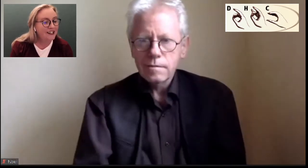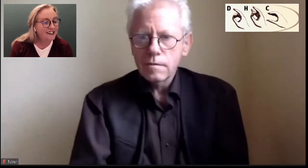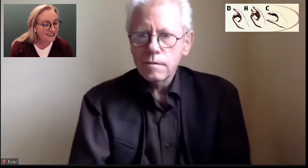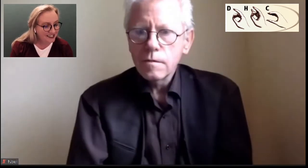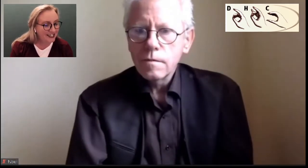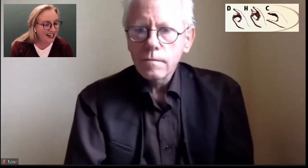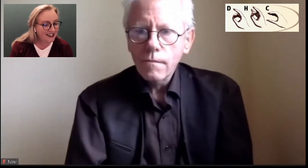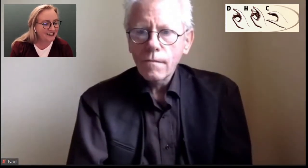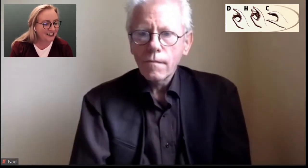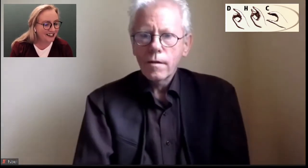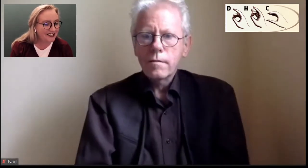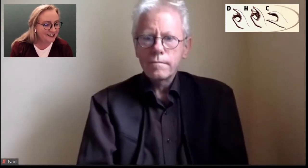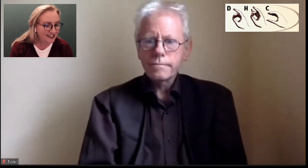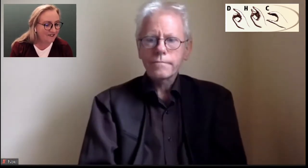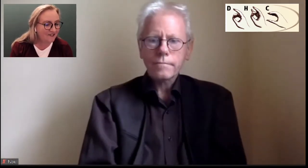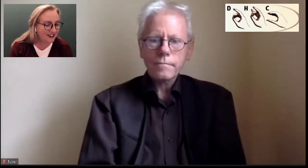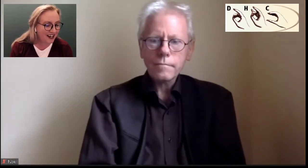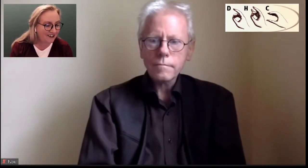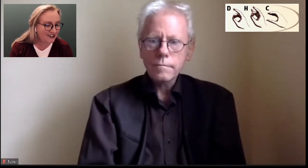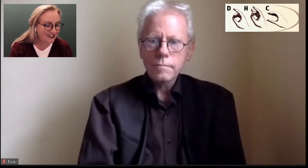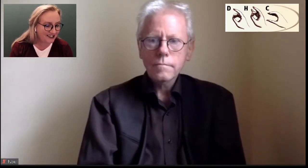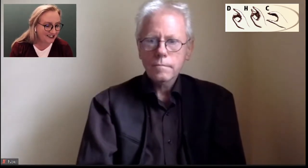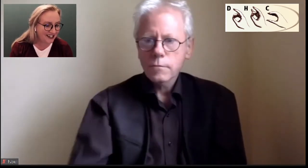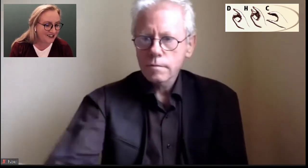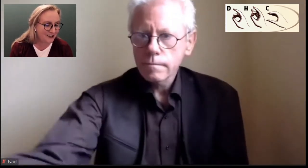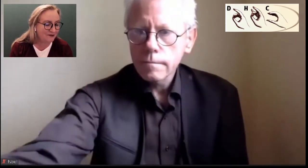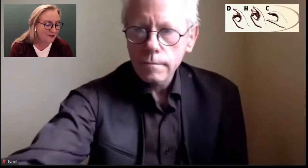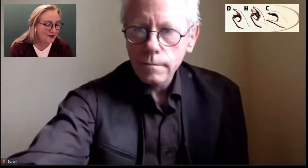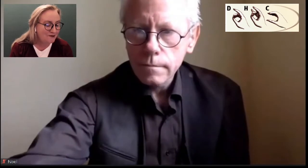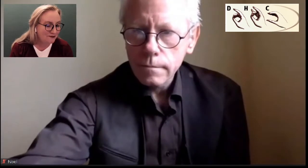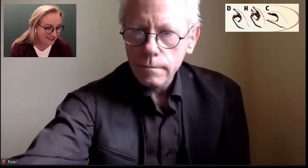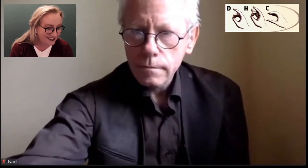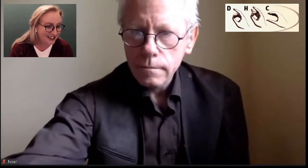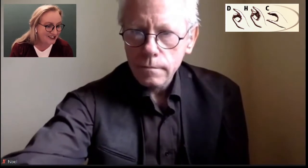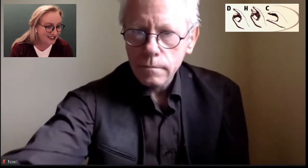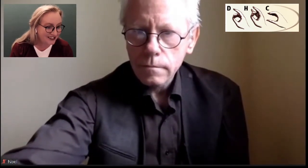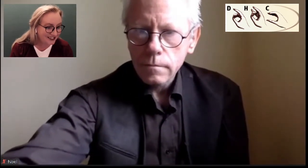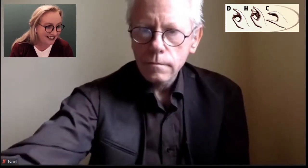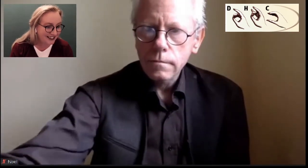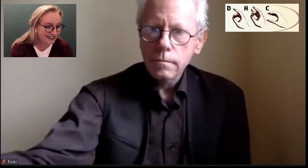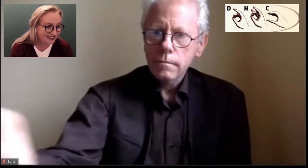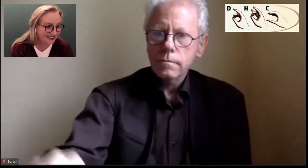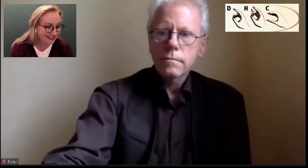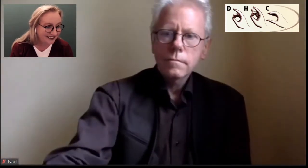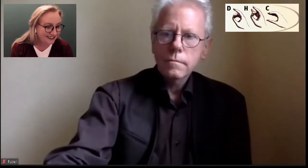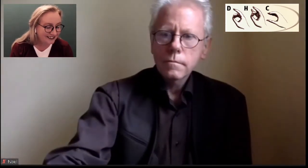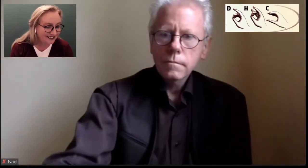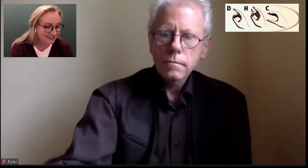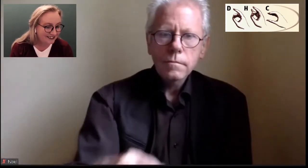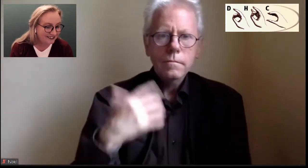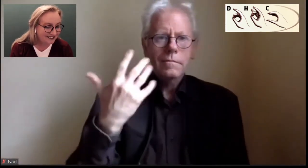own DHC Deaf Heritage Centre presentation today.